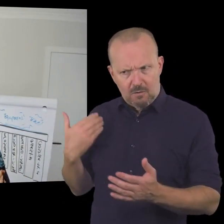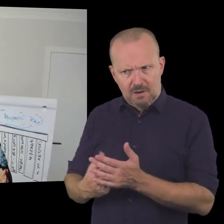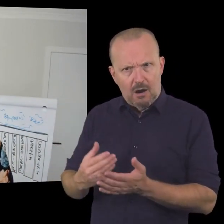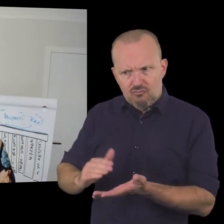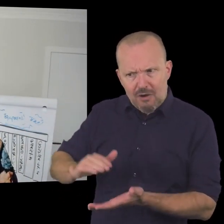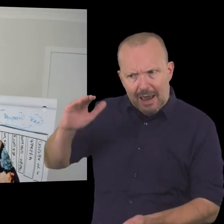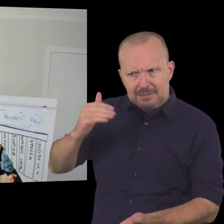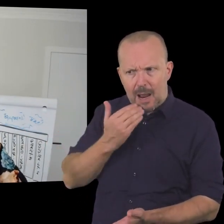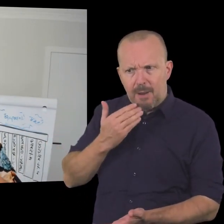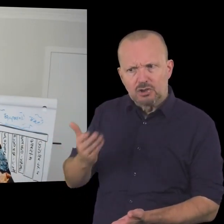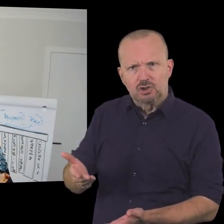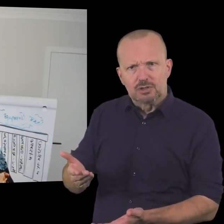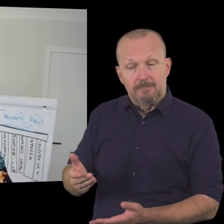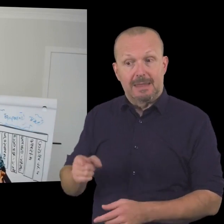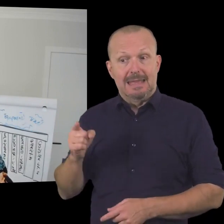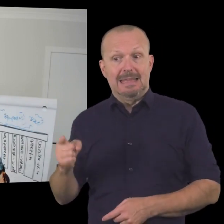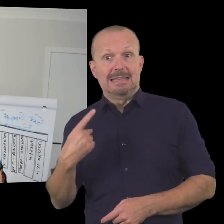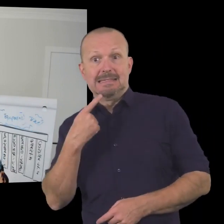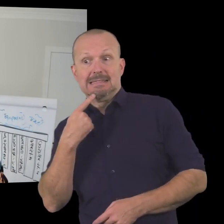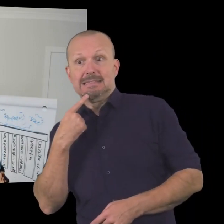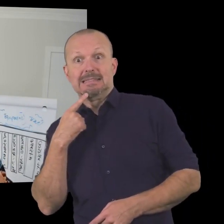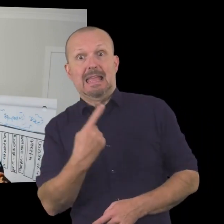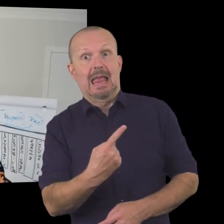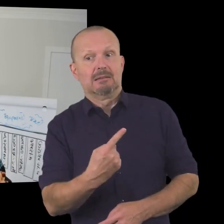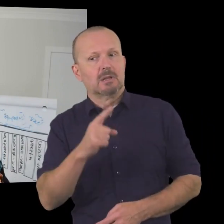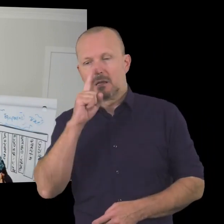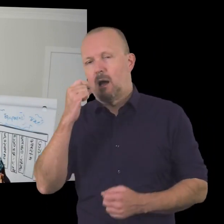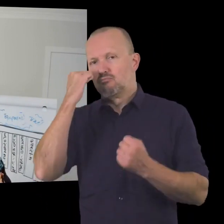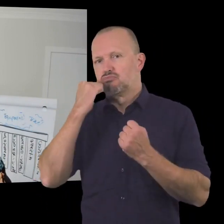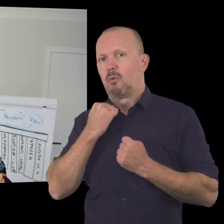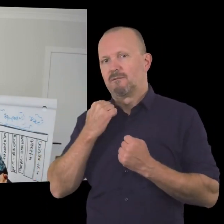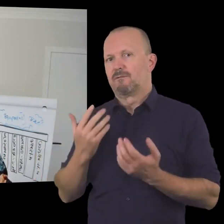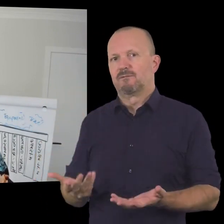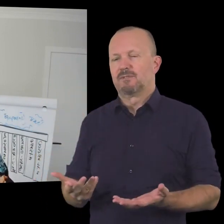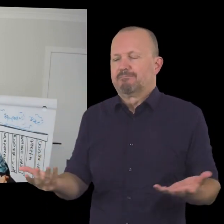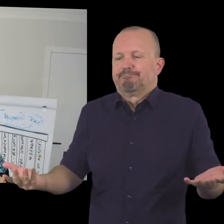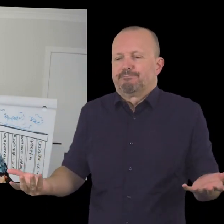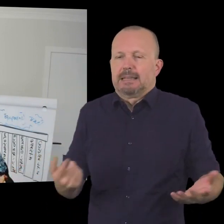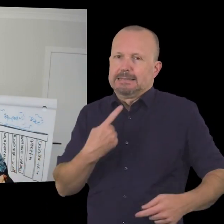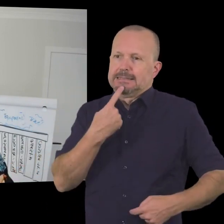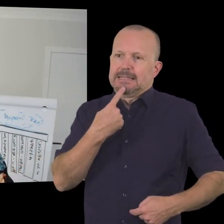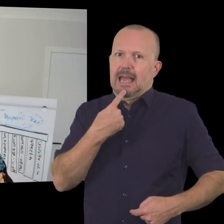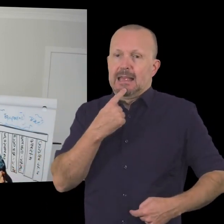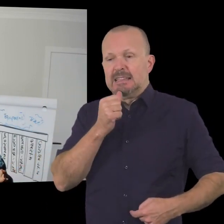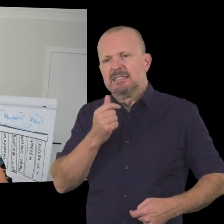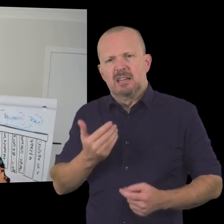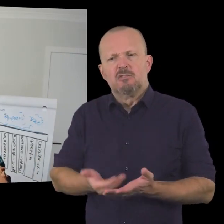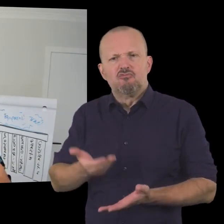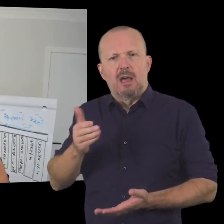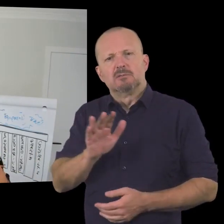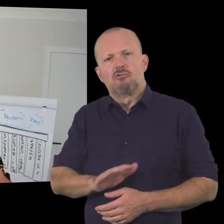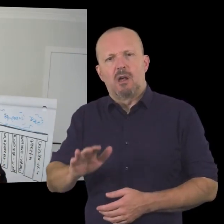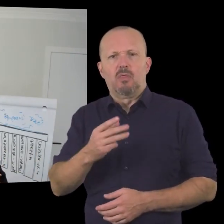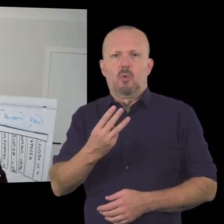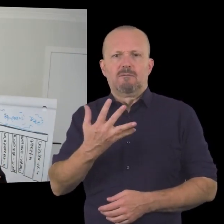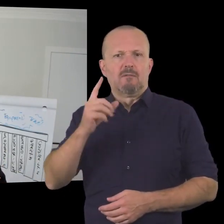far so uh there's no way to corroborate uh joe millionaire's uh estimation at that point in time as to how much he raised but he said he'd